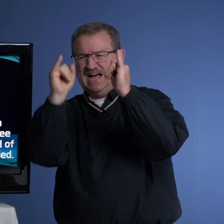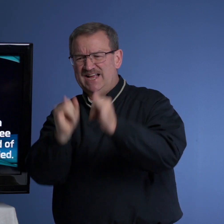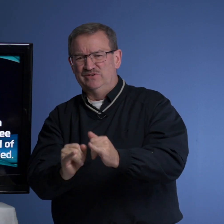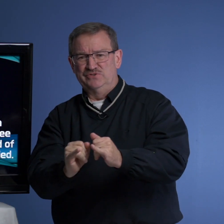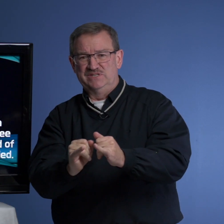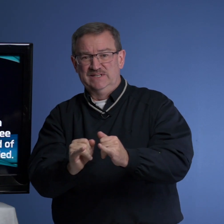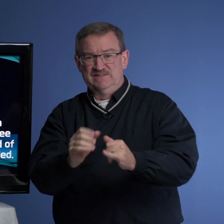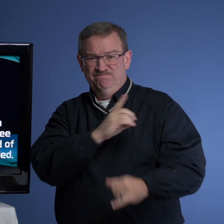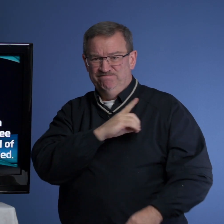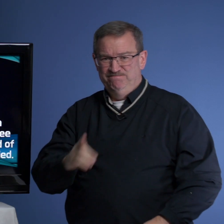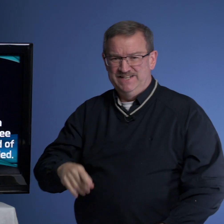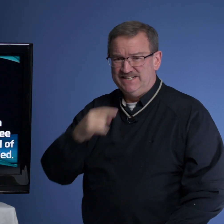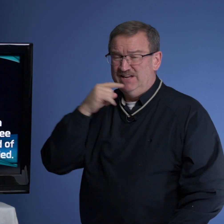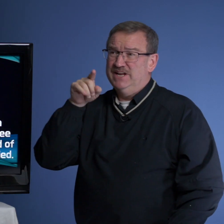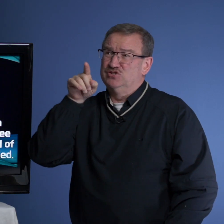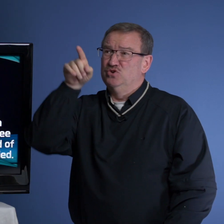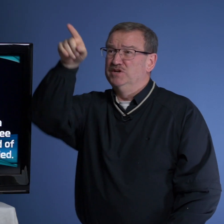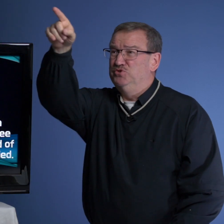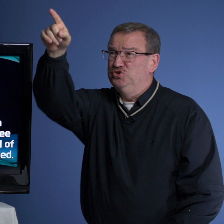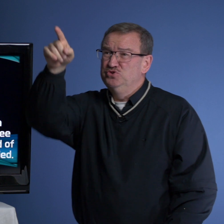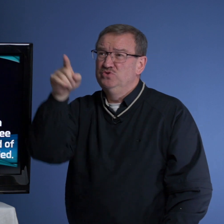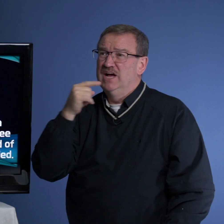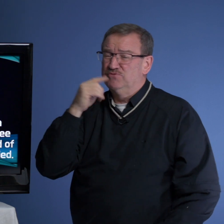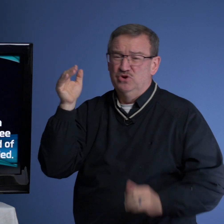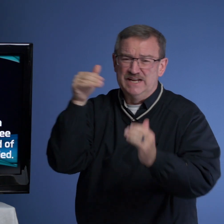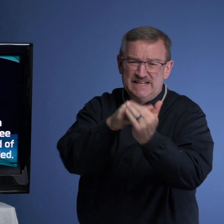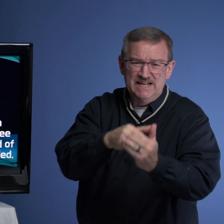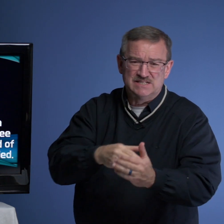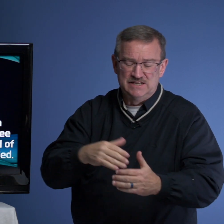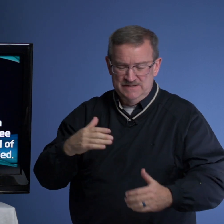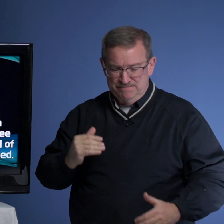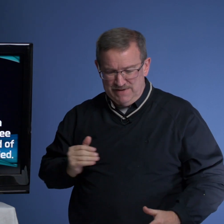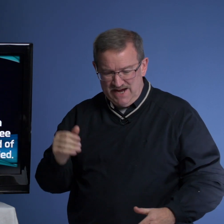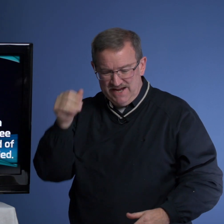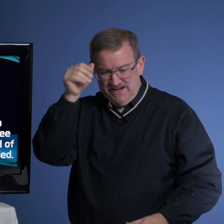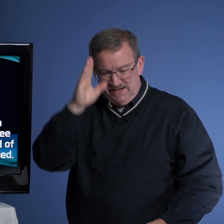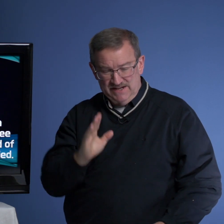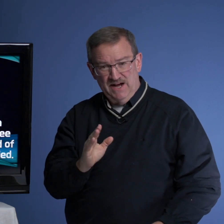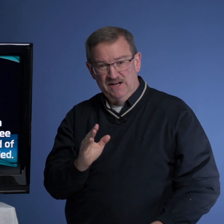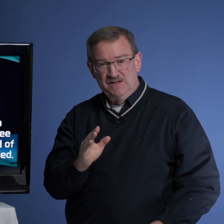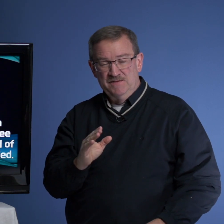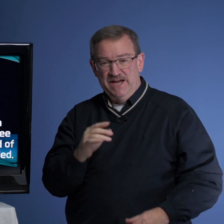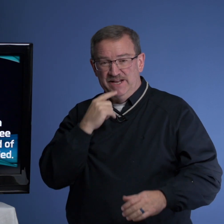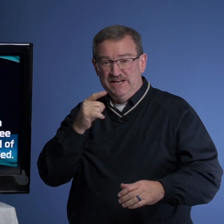idols. And David had told him, you have gone against my God. And he